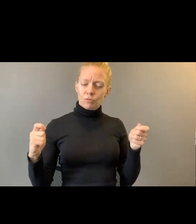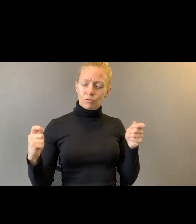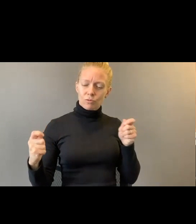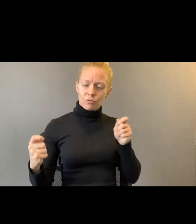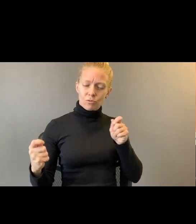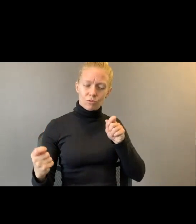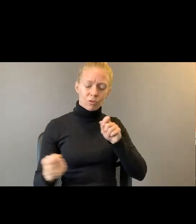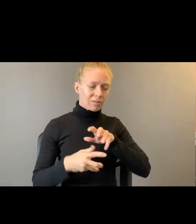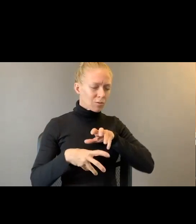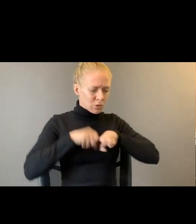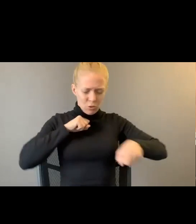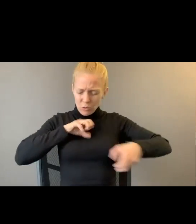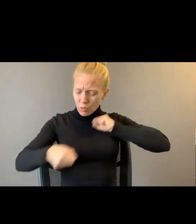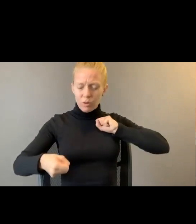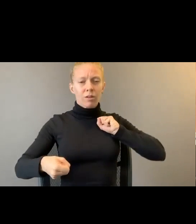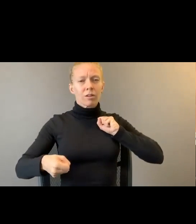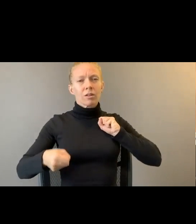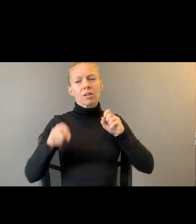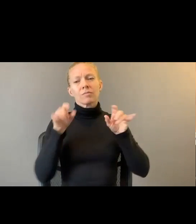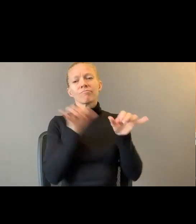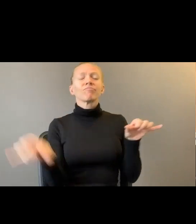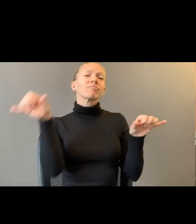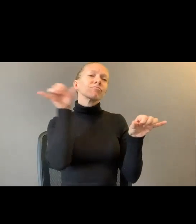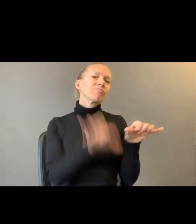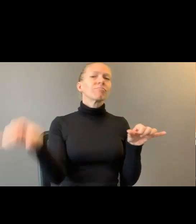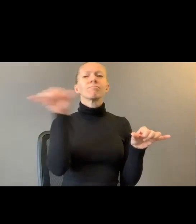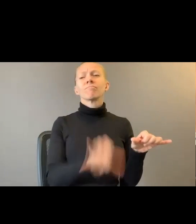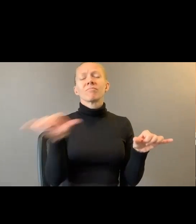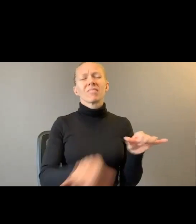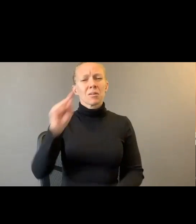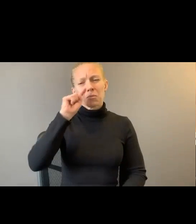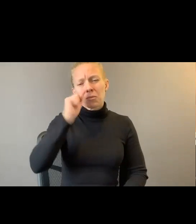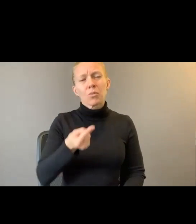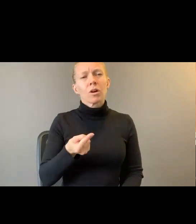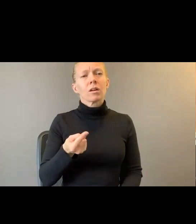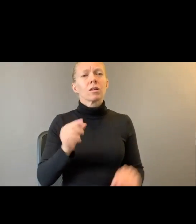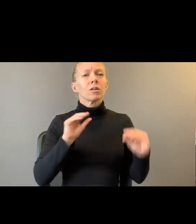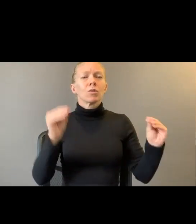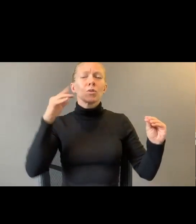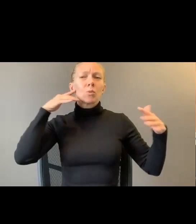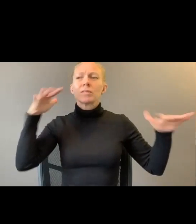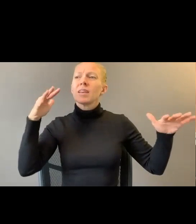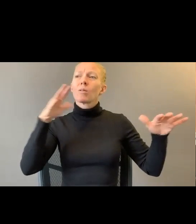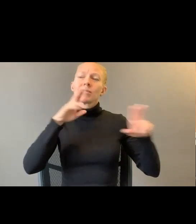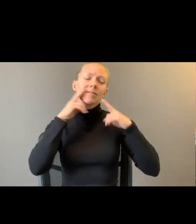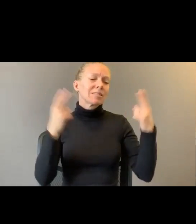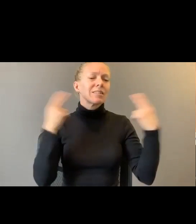Average. Boring. Humdrum. No sound stays innocent. Numb. Every day. The end of the world